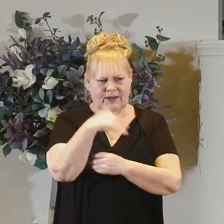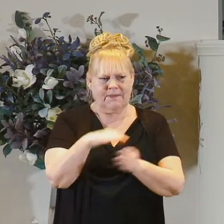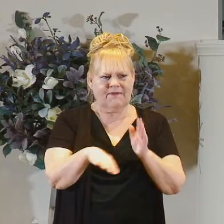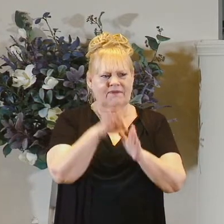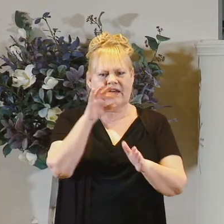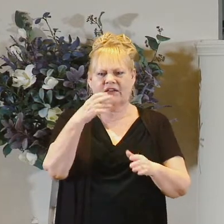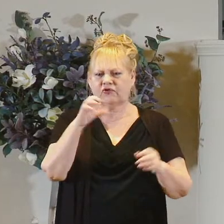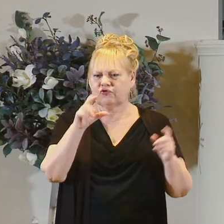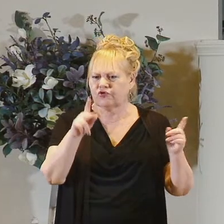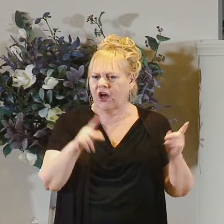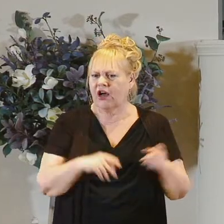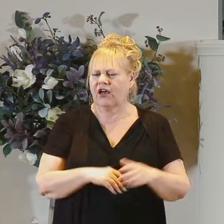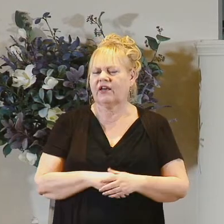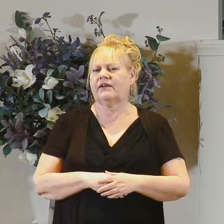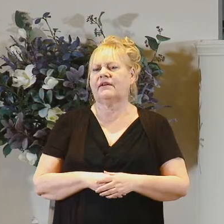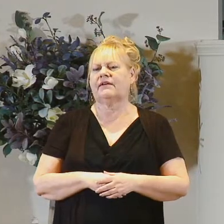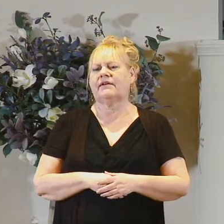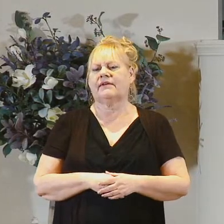find chuck